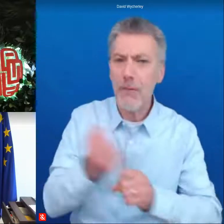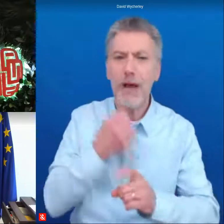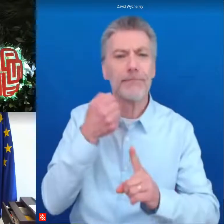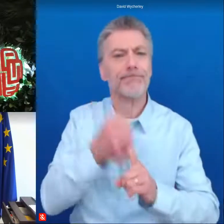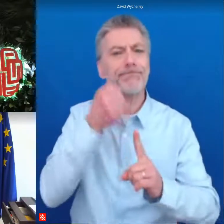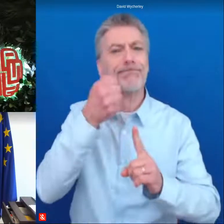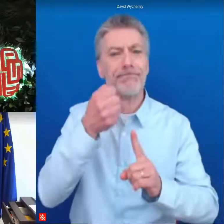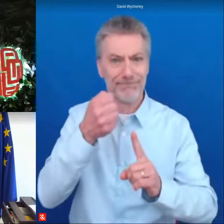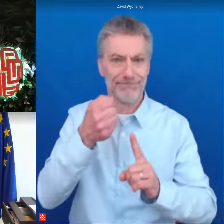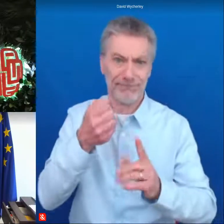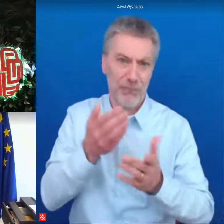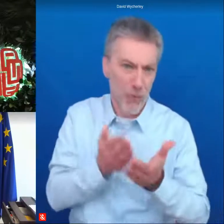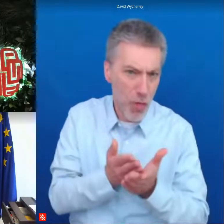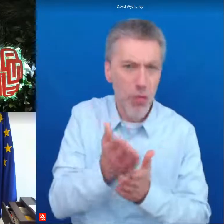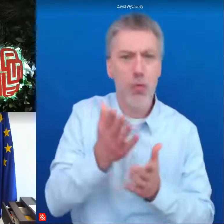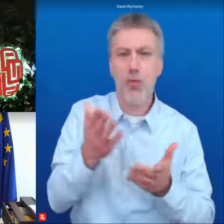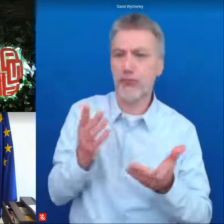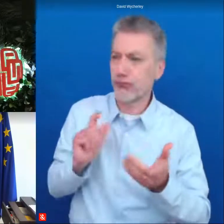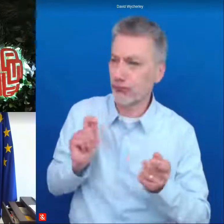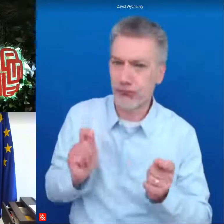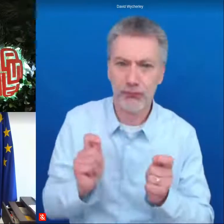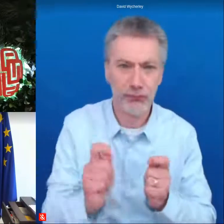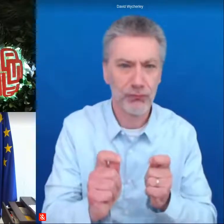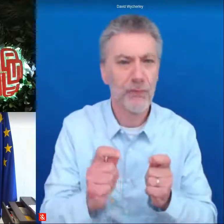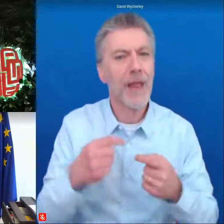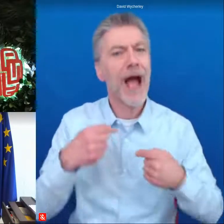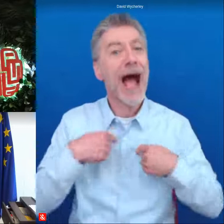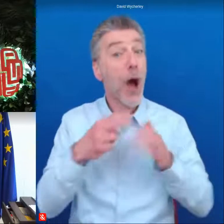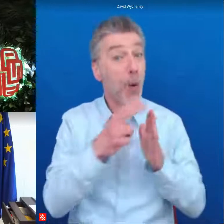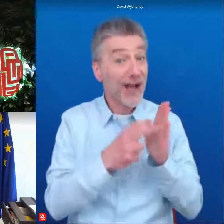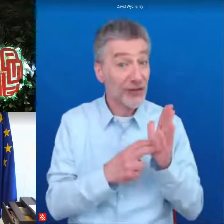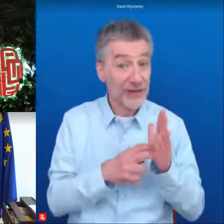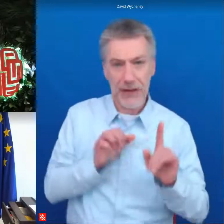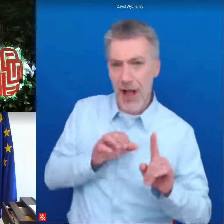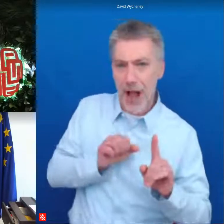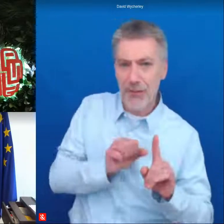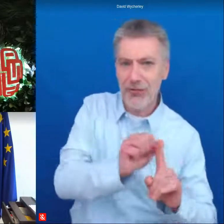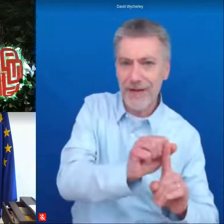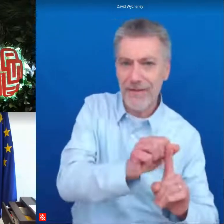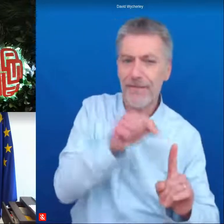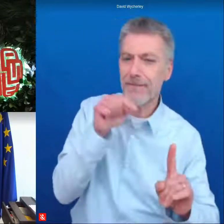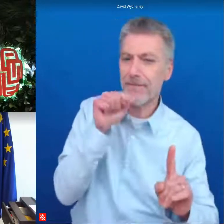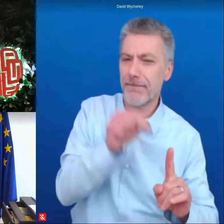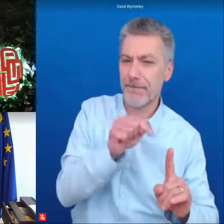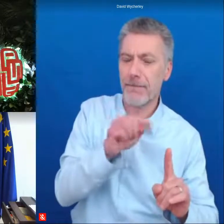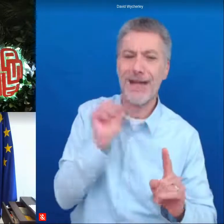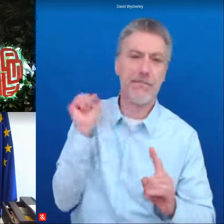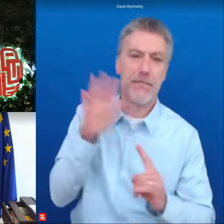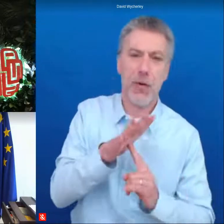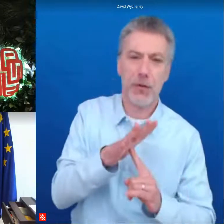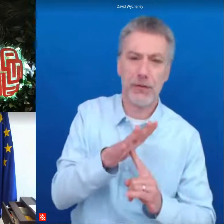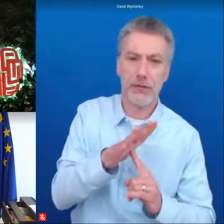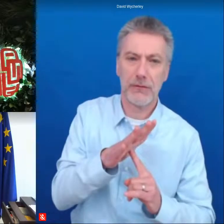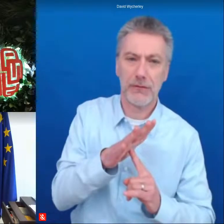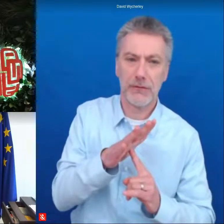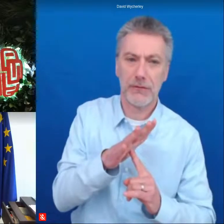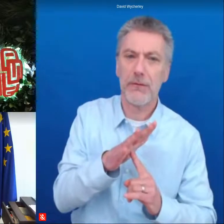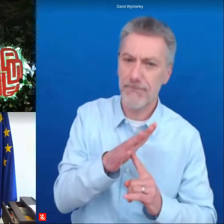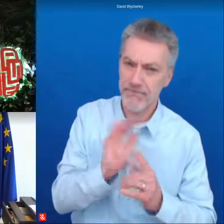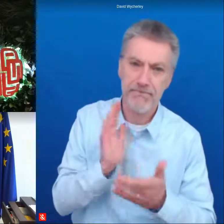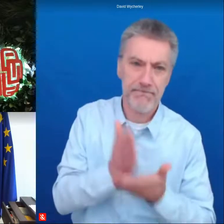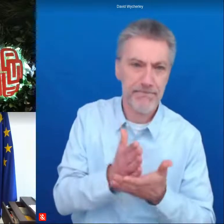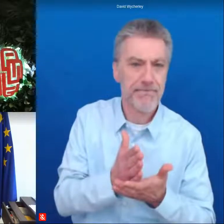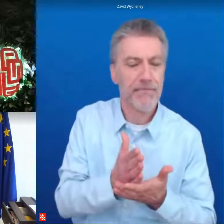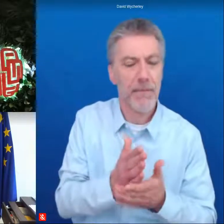transformational times our progressive agenda is more important than ever and i i mean it